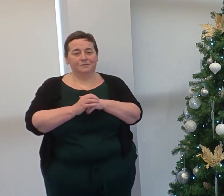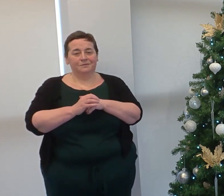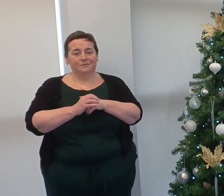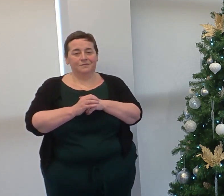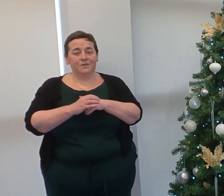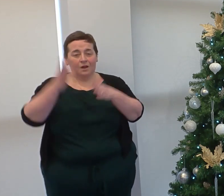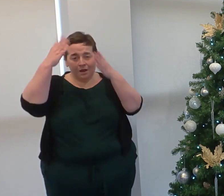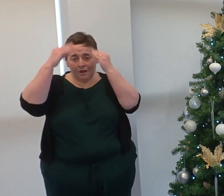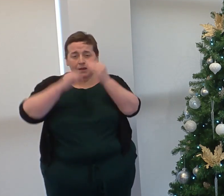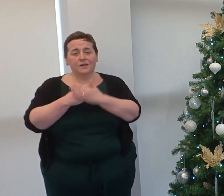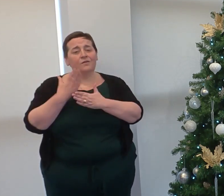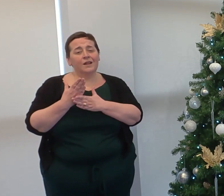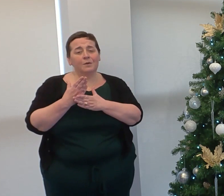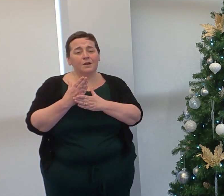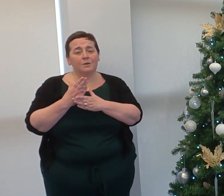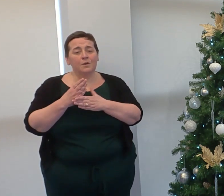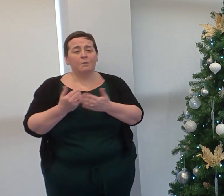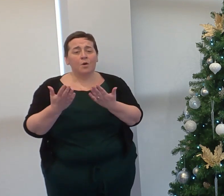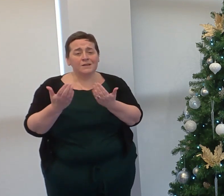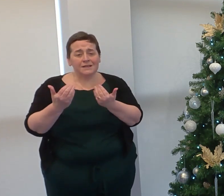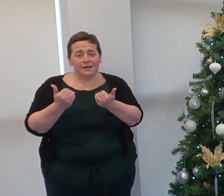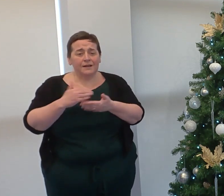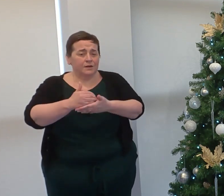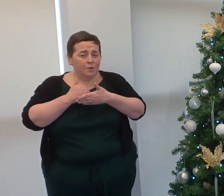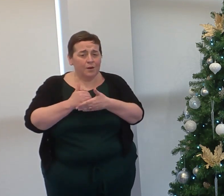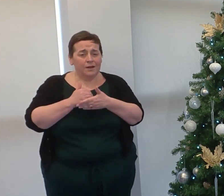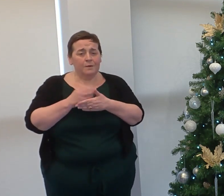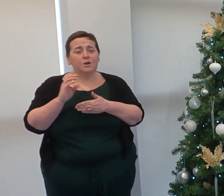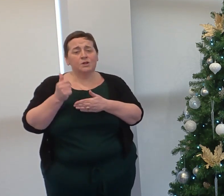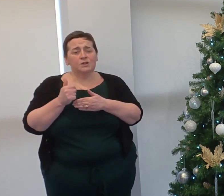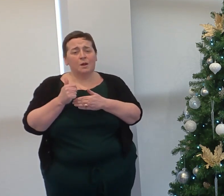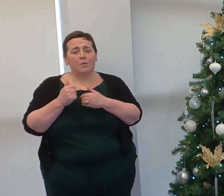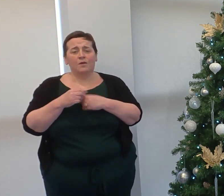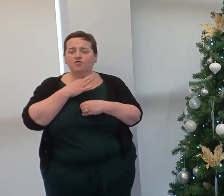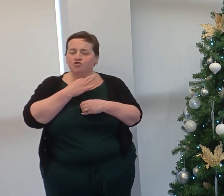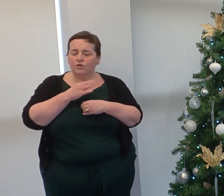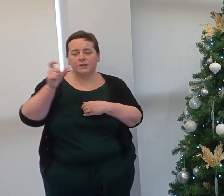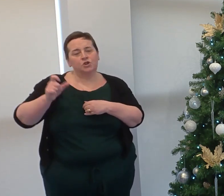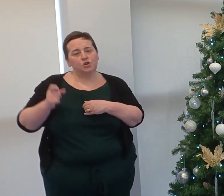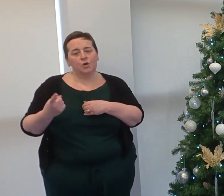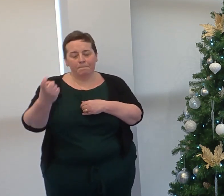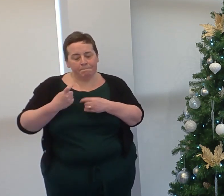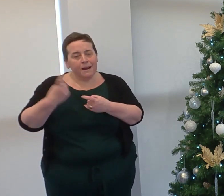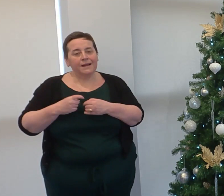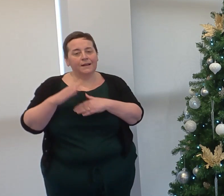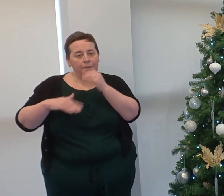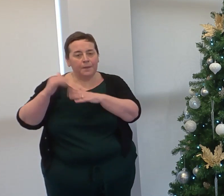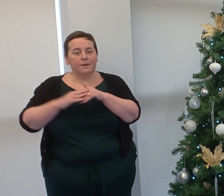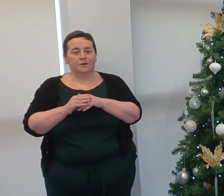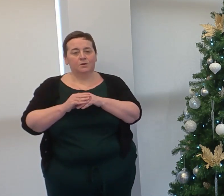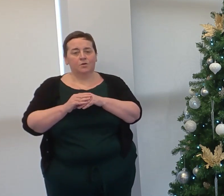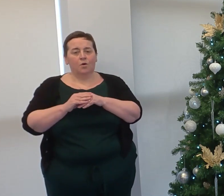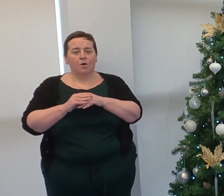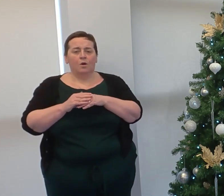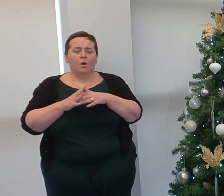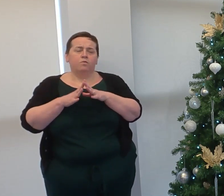In learning development, we have been able to safely welcome some of our most vulnerable students back onto campus. There has been